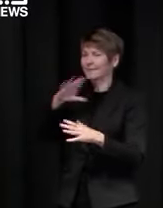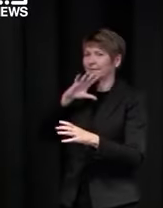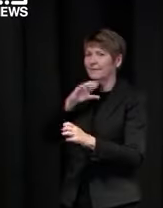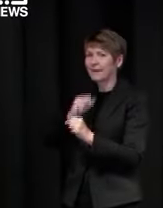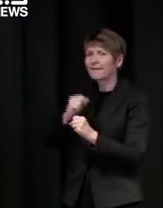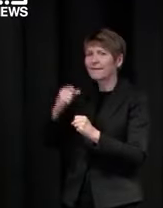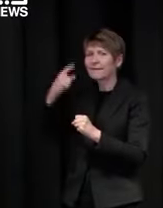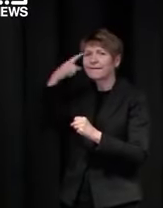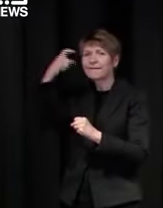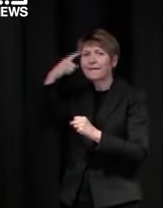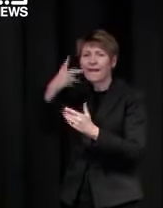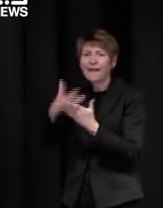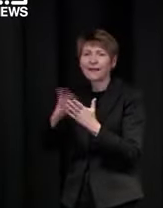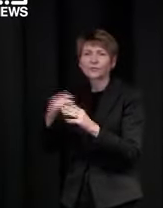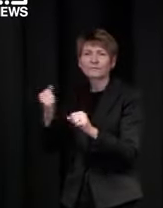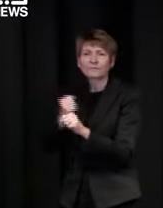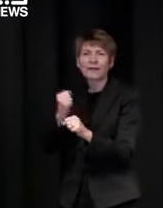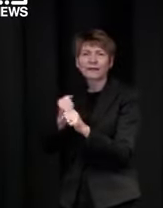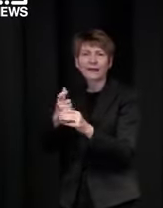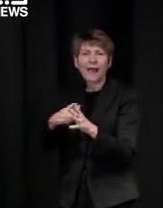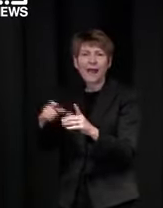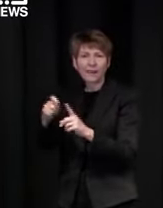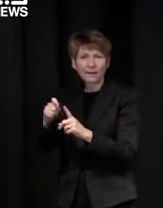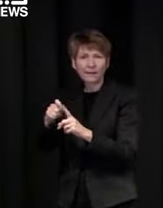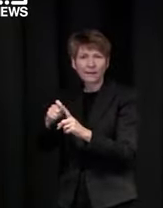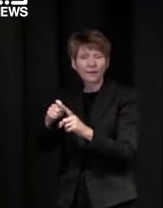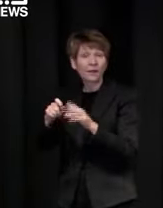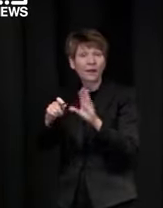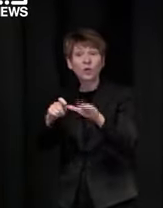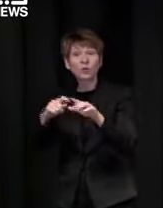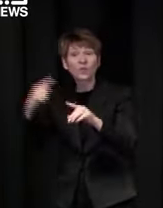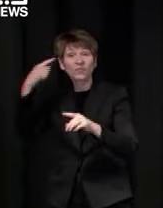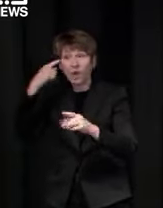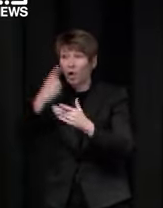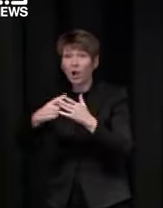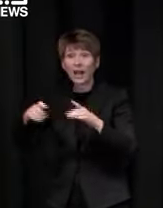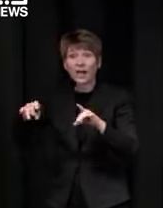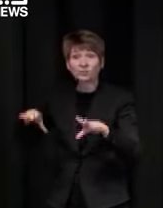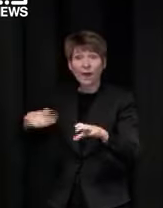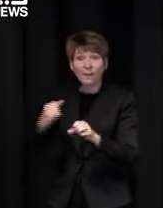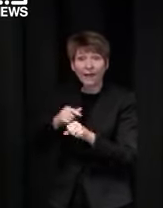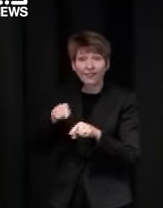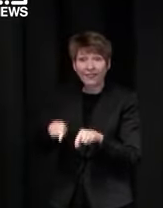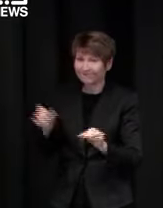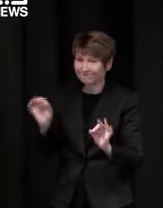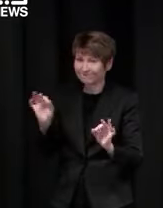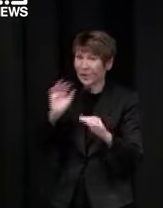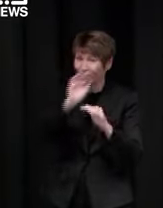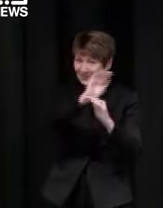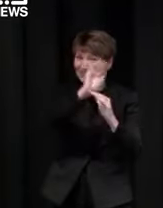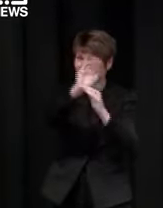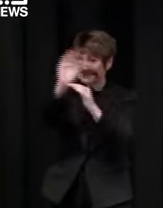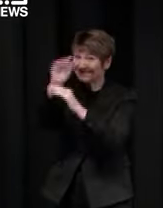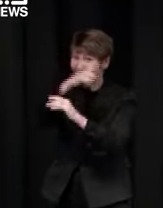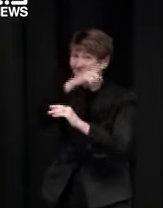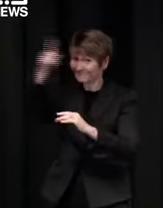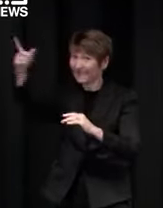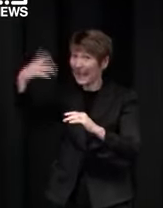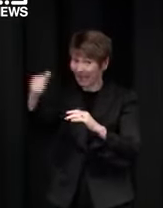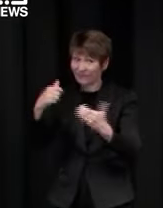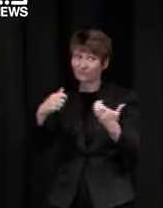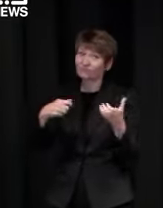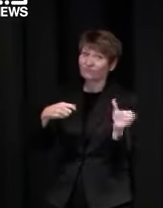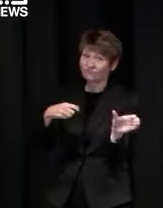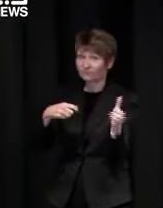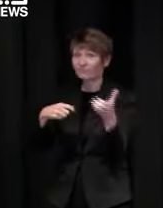in other parts of the world this has been done in a way that's pretty you know that's protective of of attempts to defraud uh i'm quite